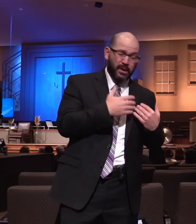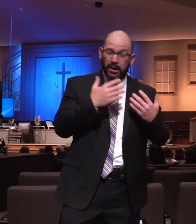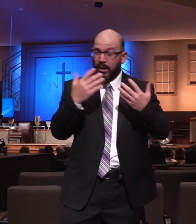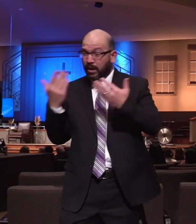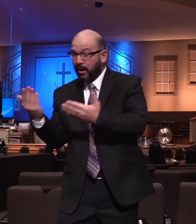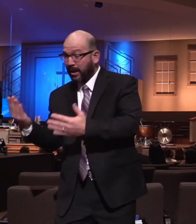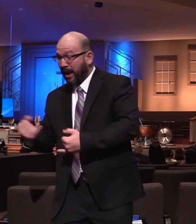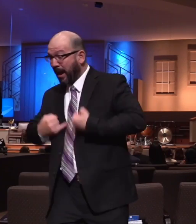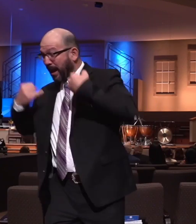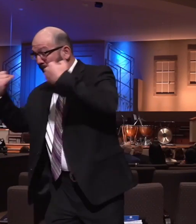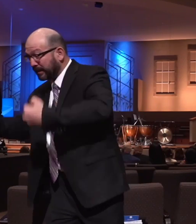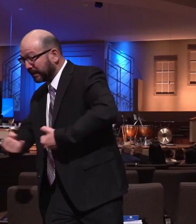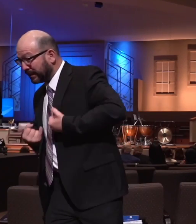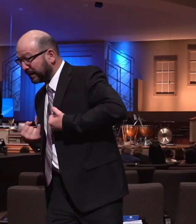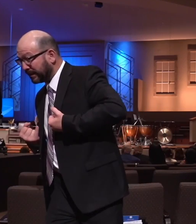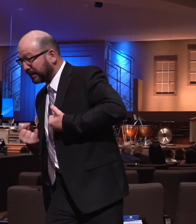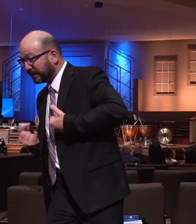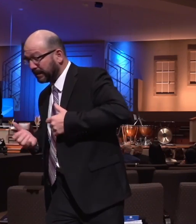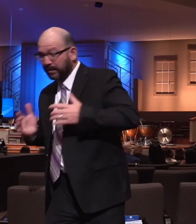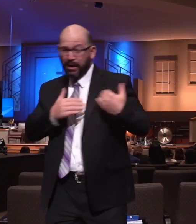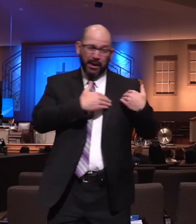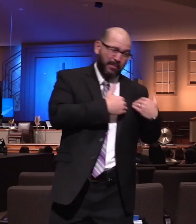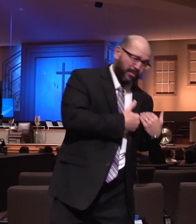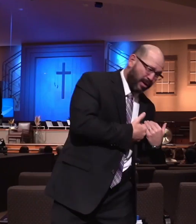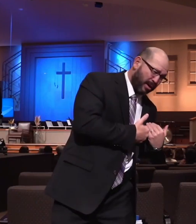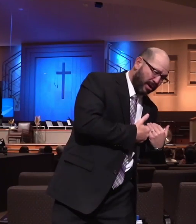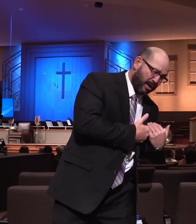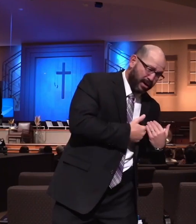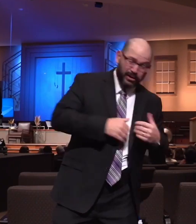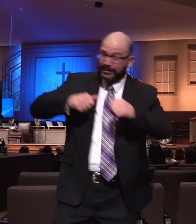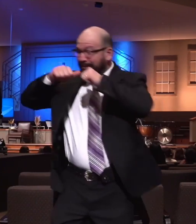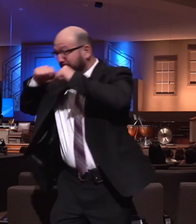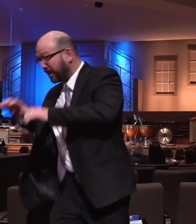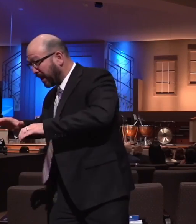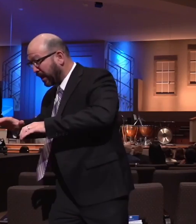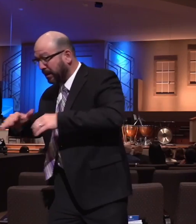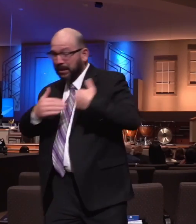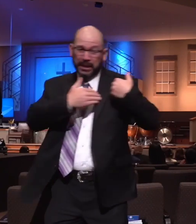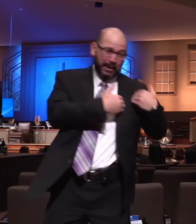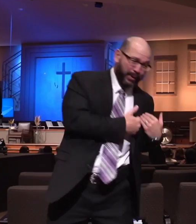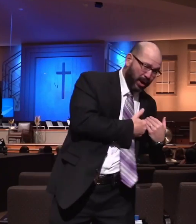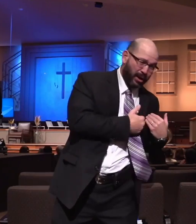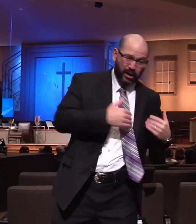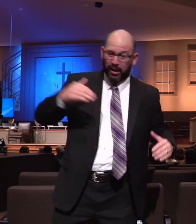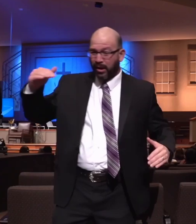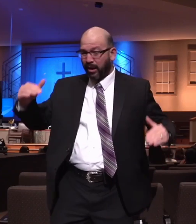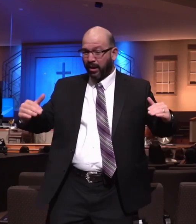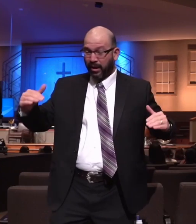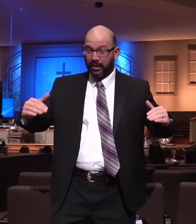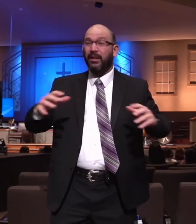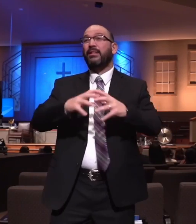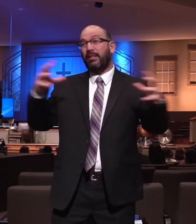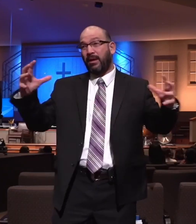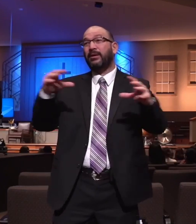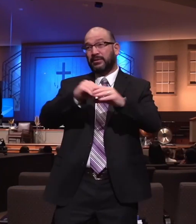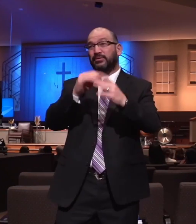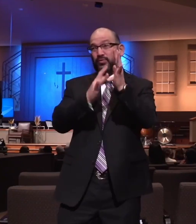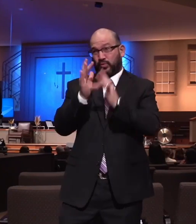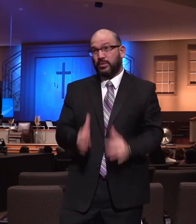ago. So, in life and in ministry, there are the blessings and there are the burdens. But in this verse, we see the